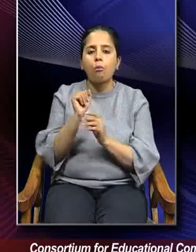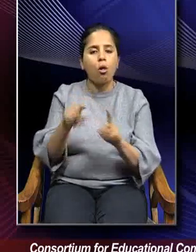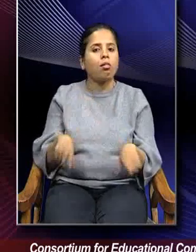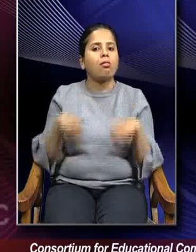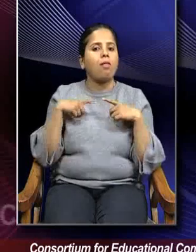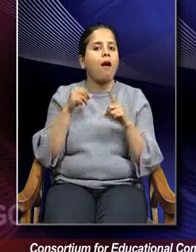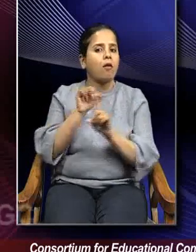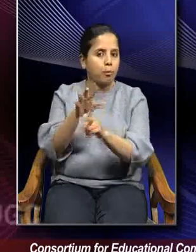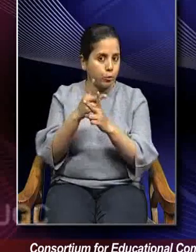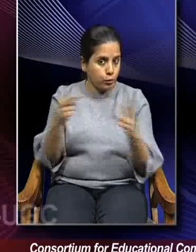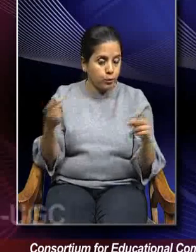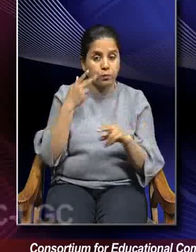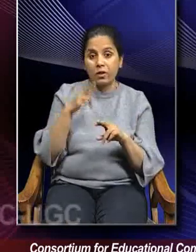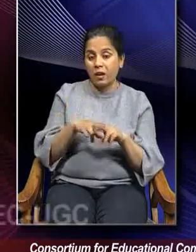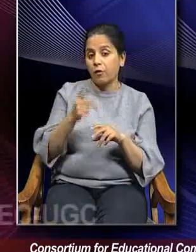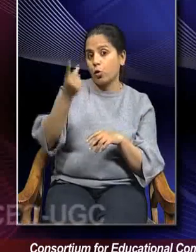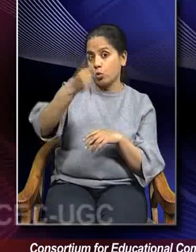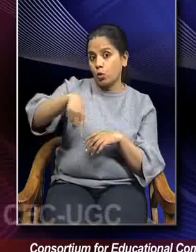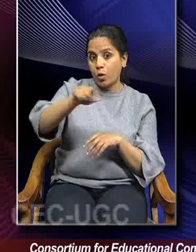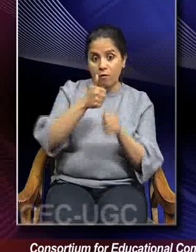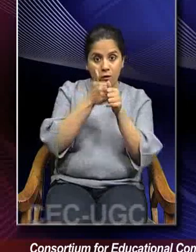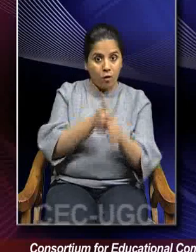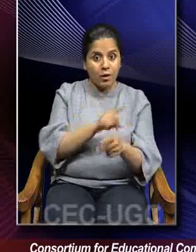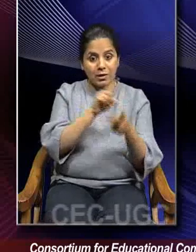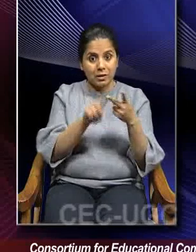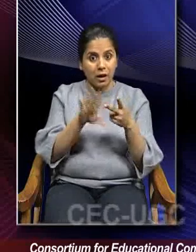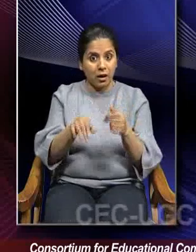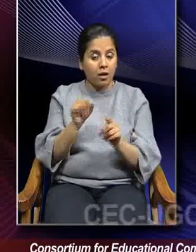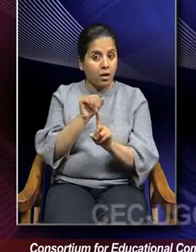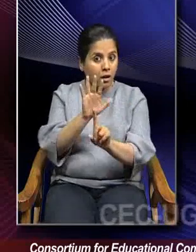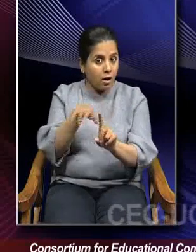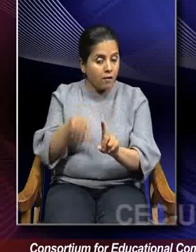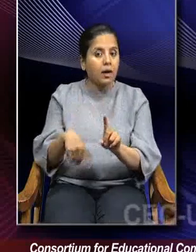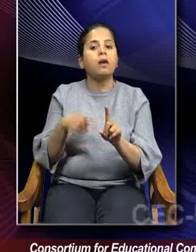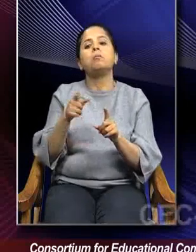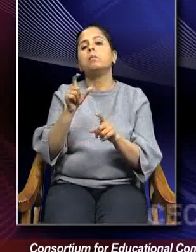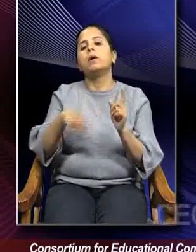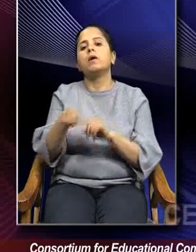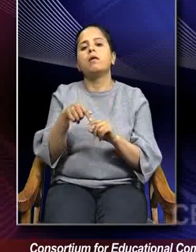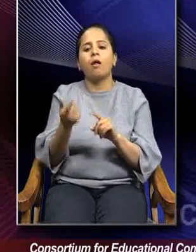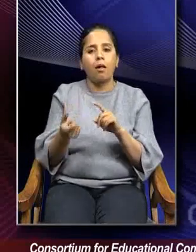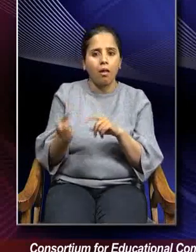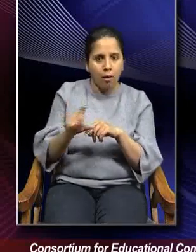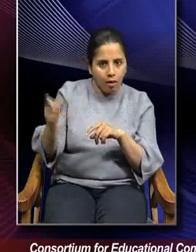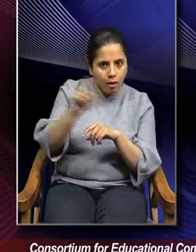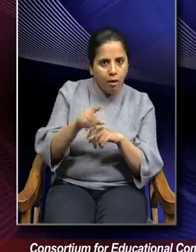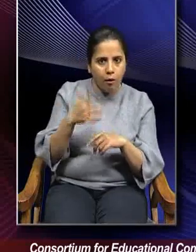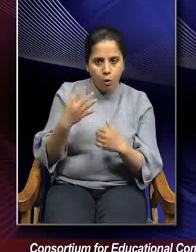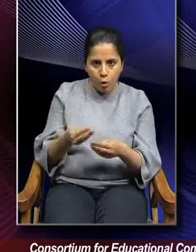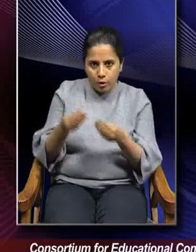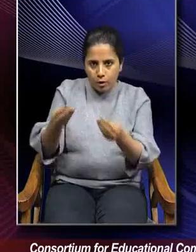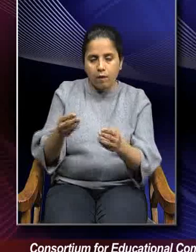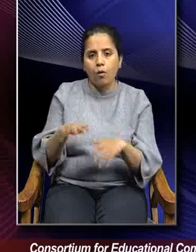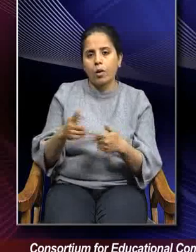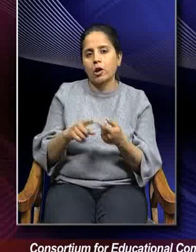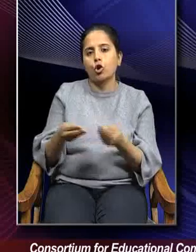And if you are following the second approach that is DAM approach or incentive approach, it means it is the